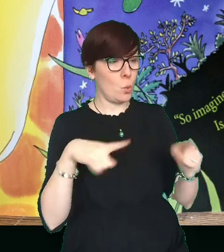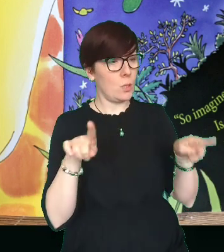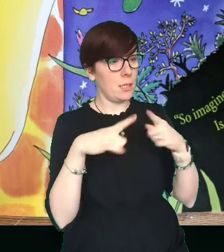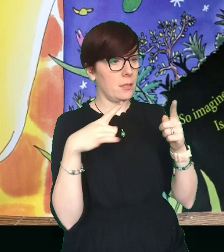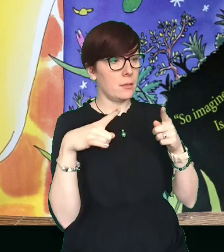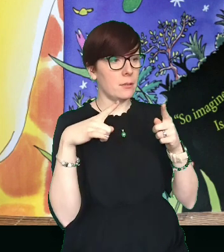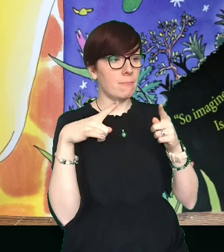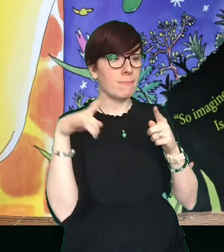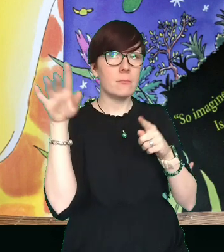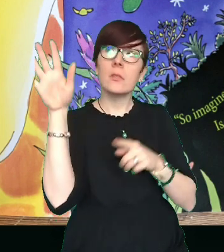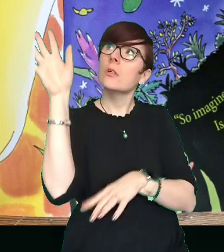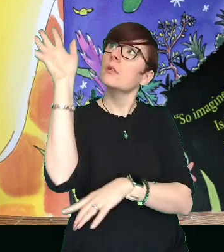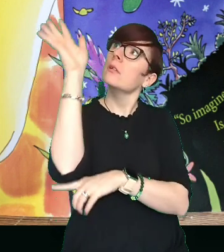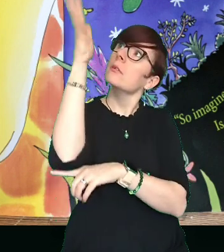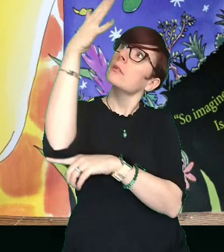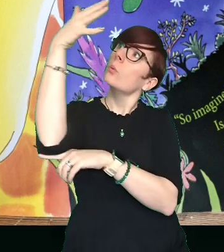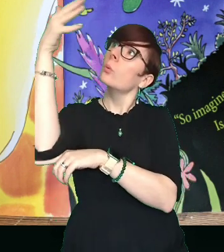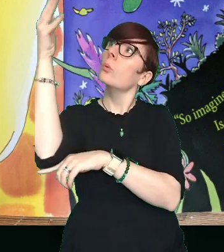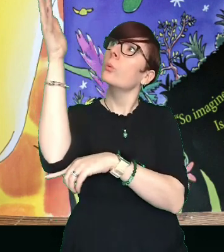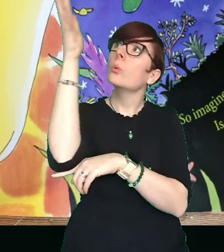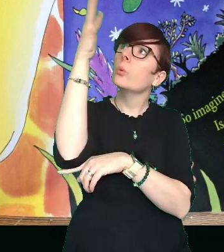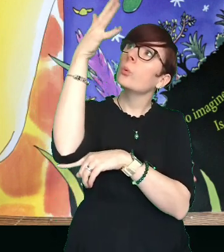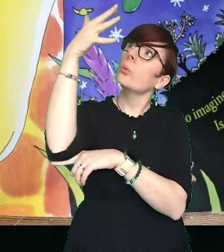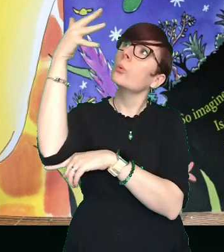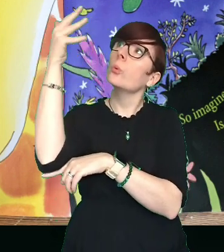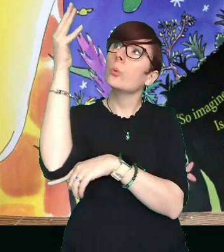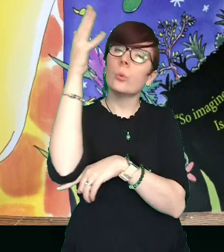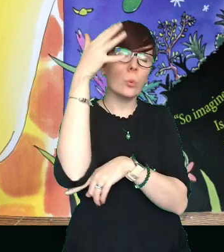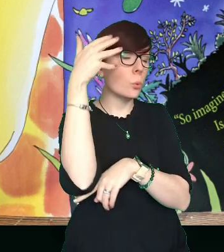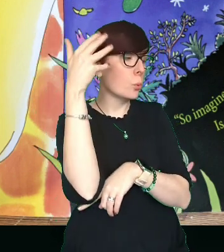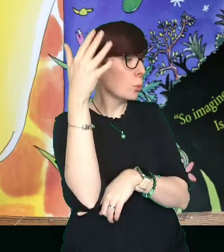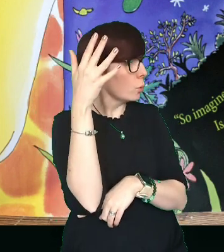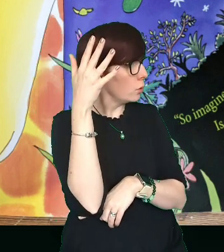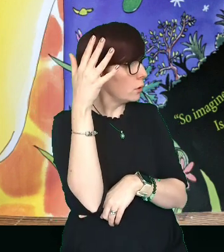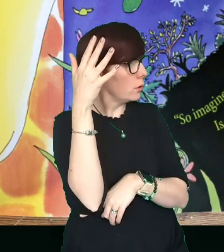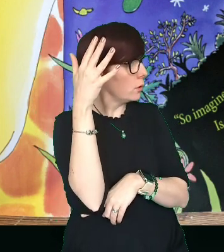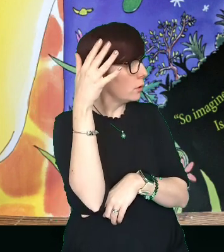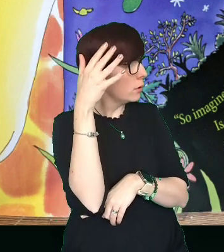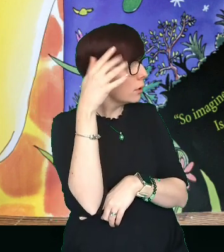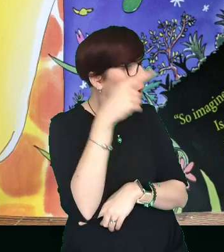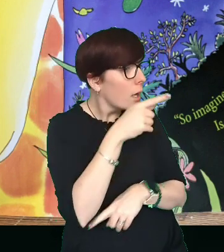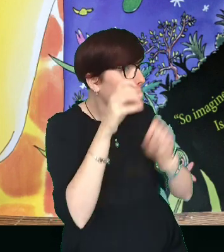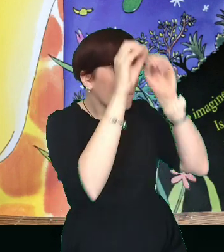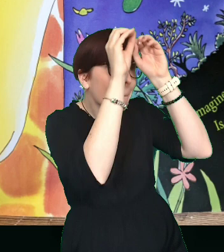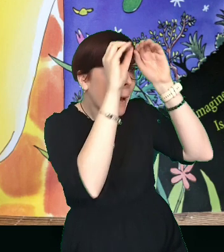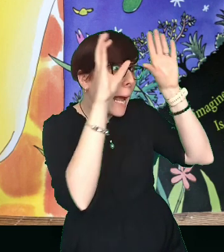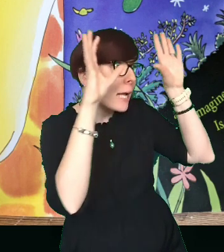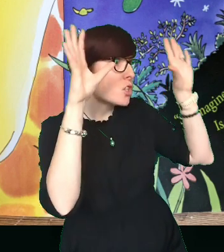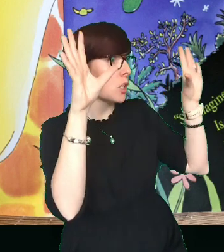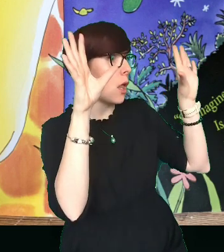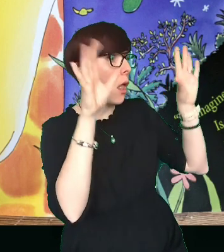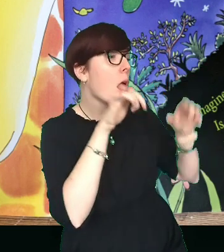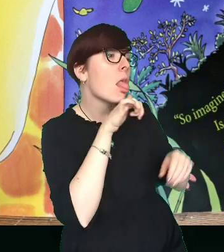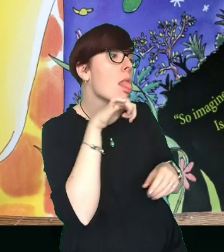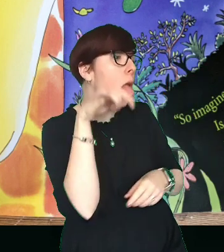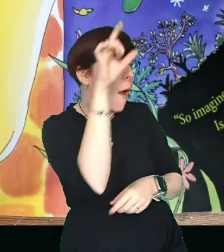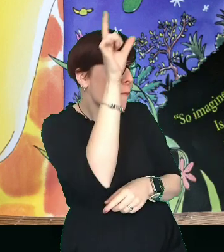music is those branches in the breeze. So imagine that